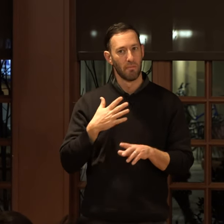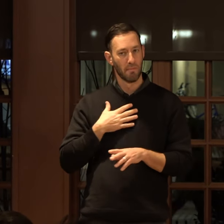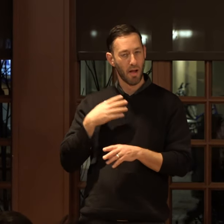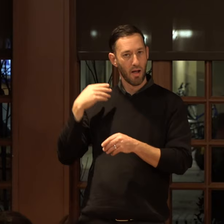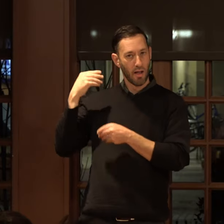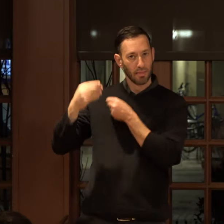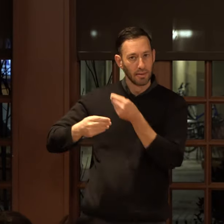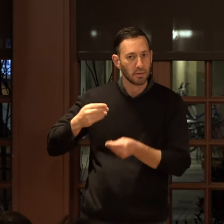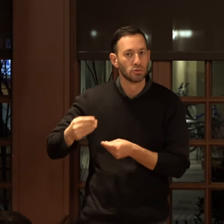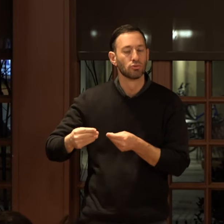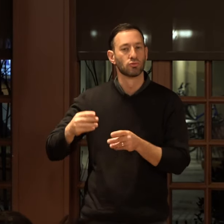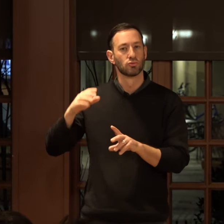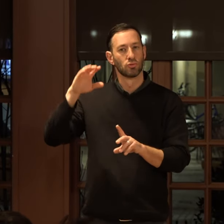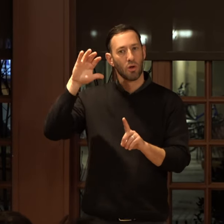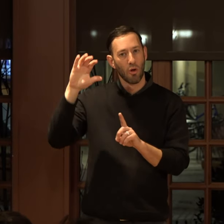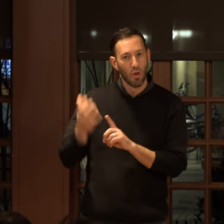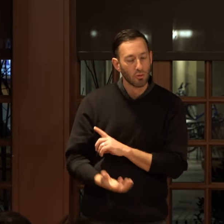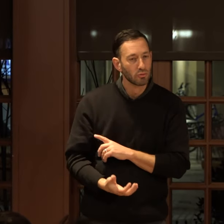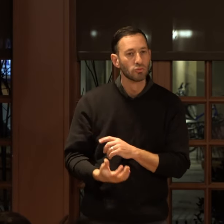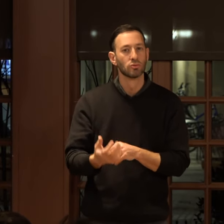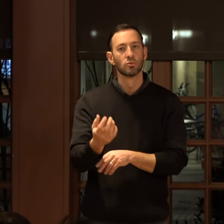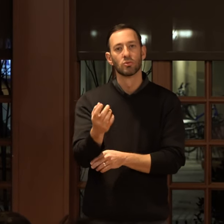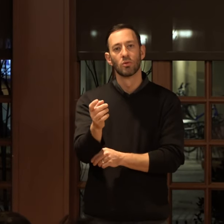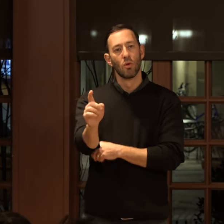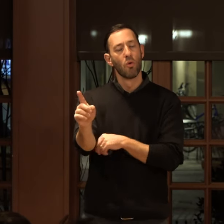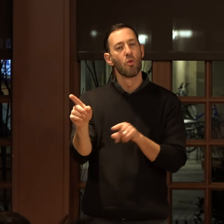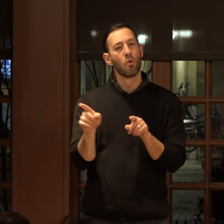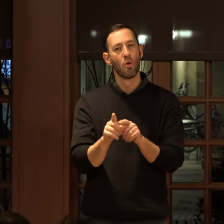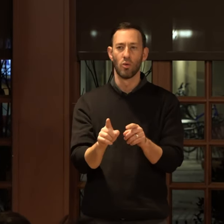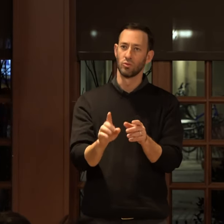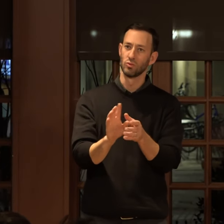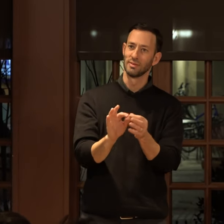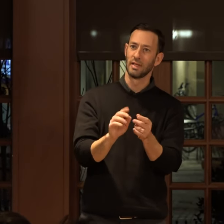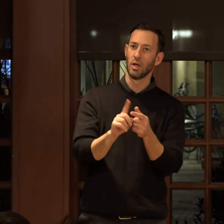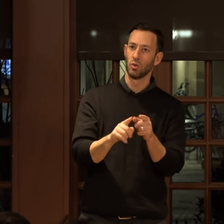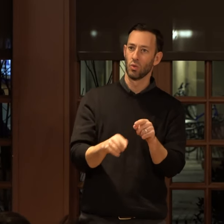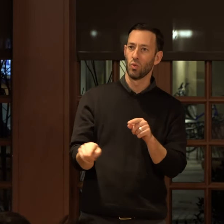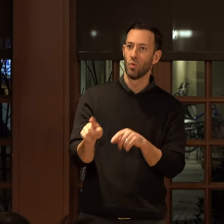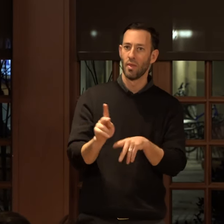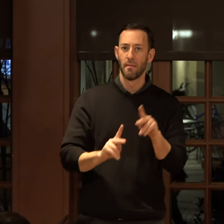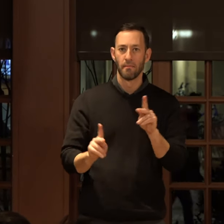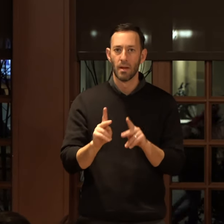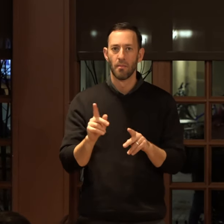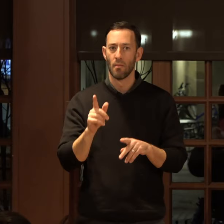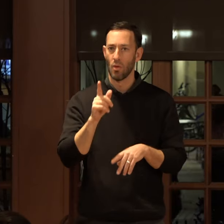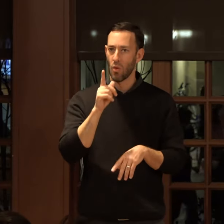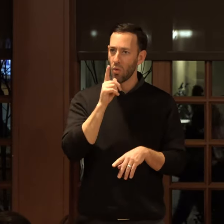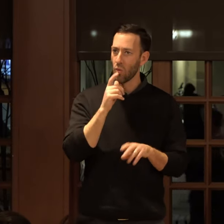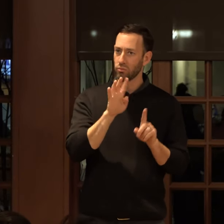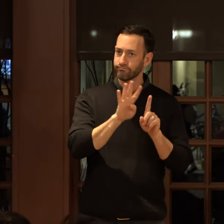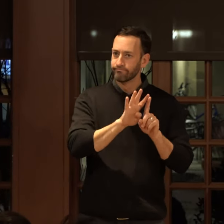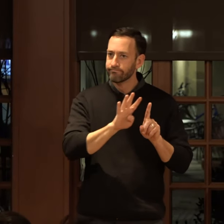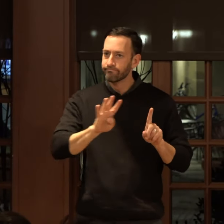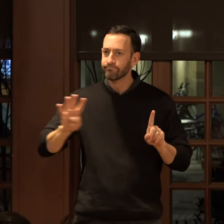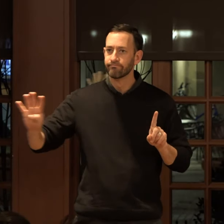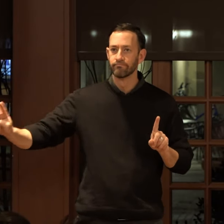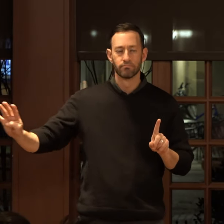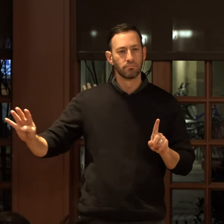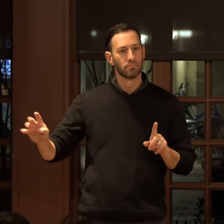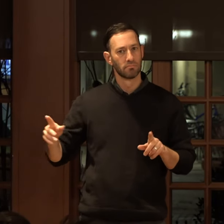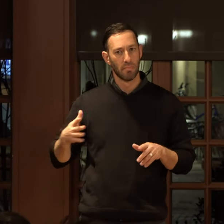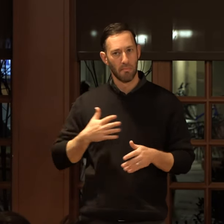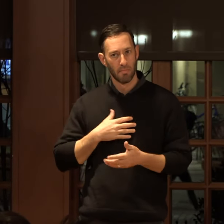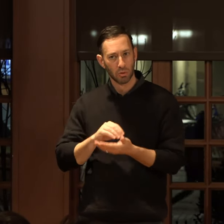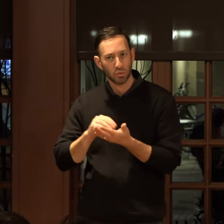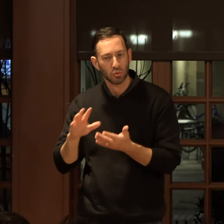and to my culture, but part of it too is, is saying to the kin who are coming up alongside me and who are coming up as my